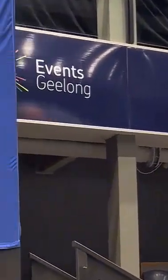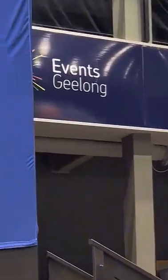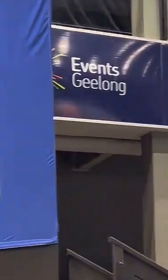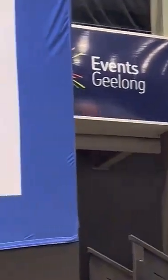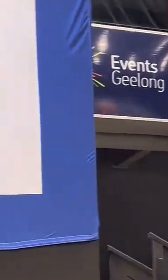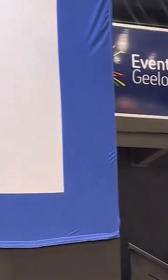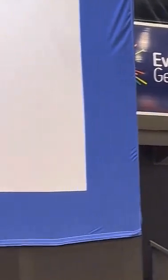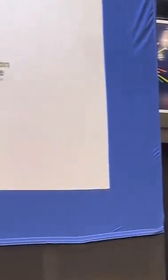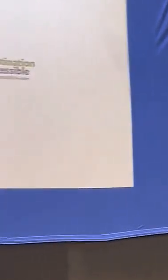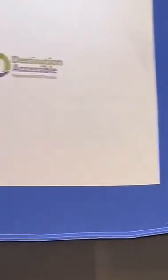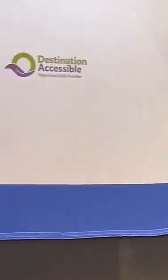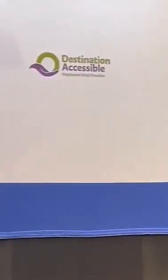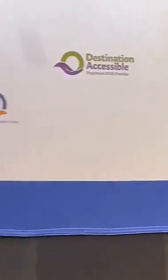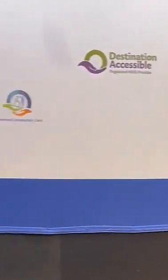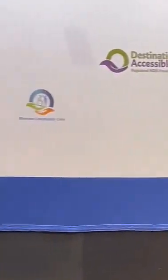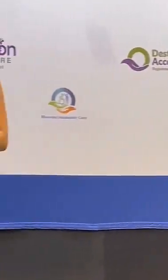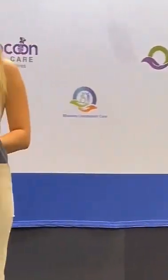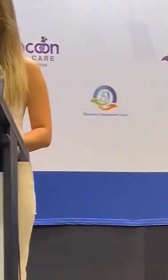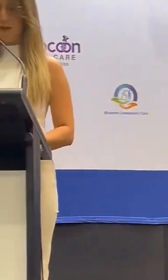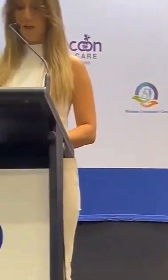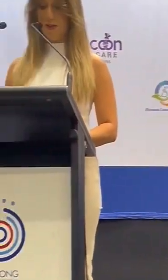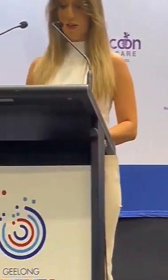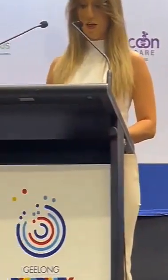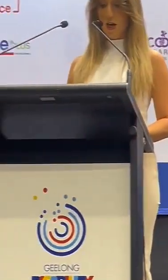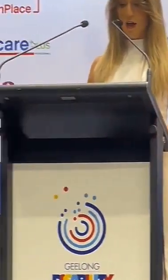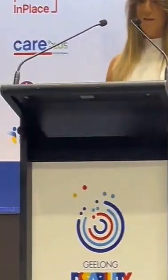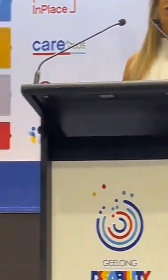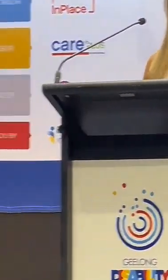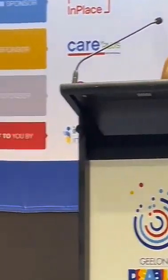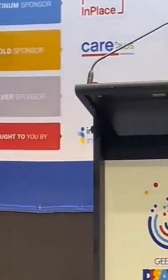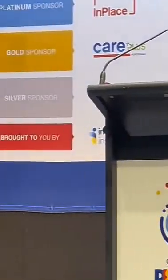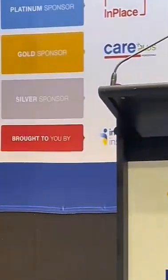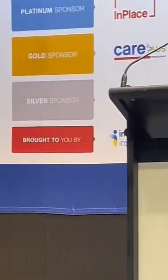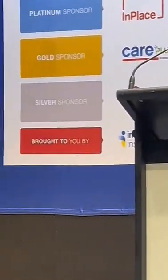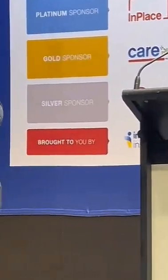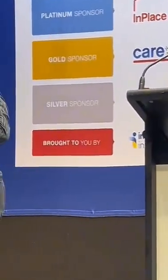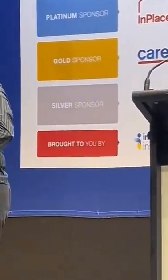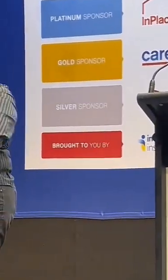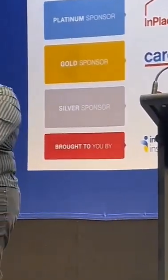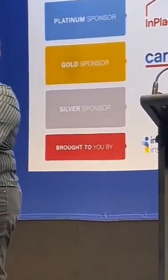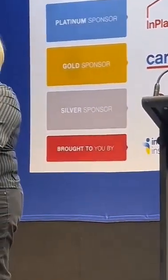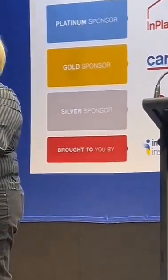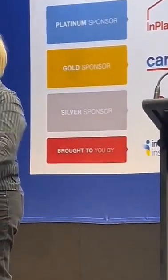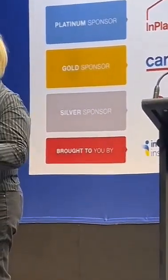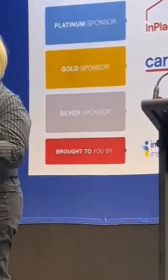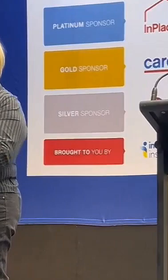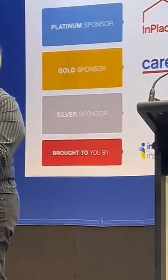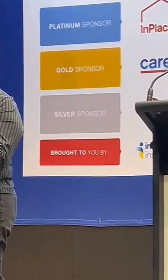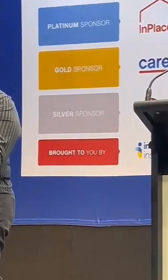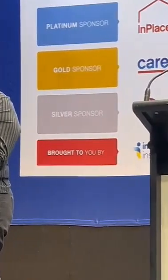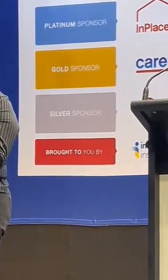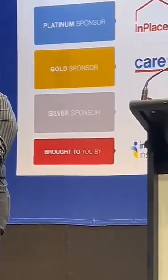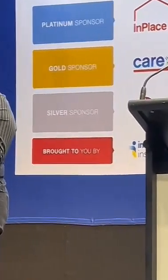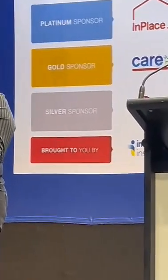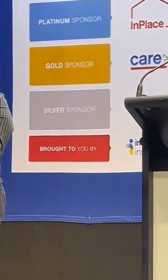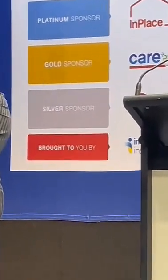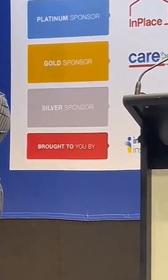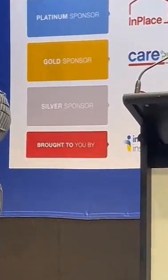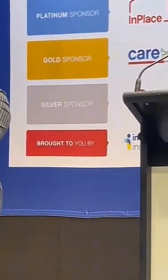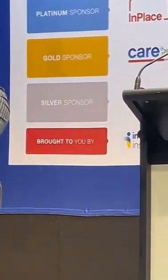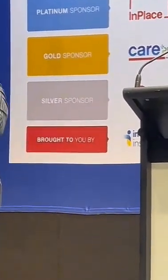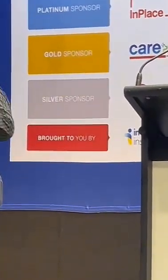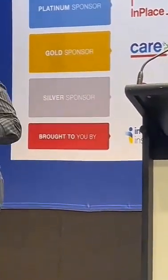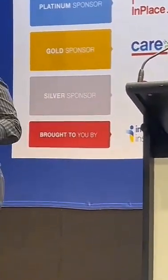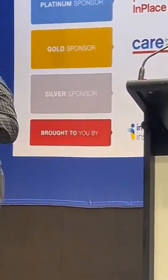owned an investment property and I travelled overseas for work. I felt confident, relatively happy, social, ambitious,